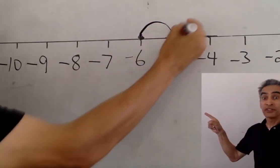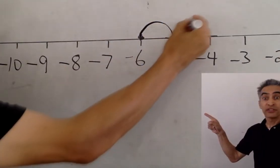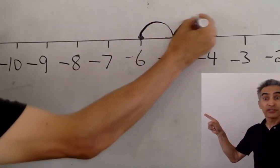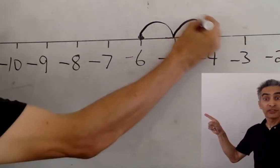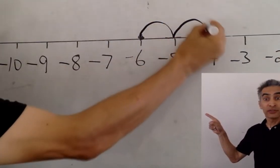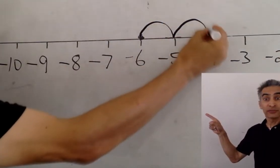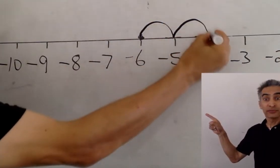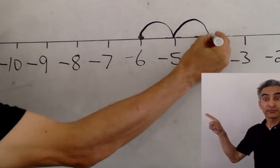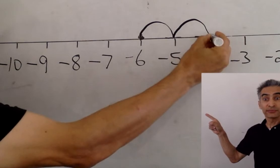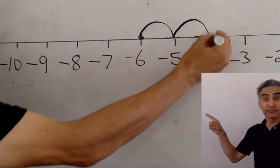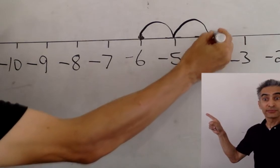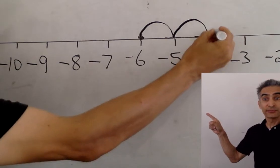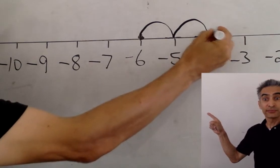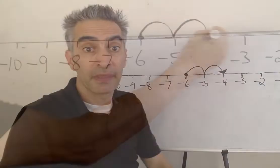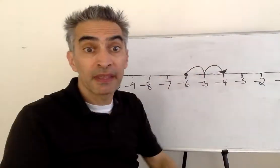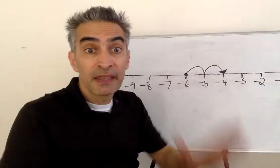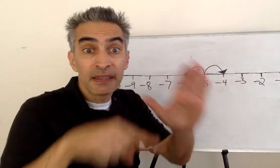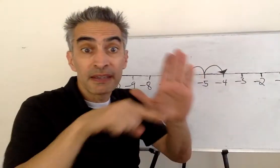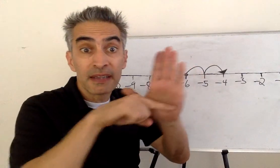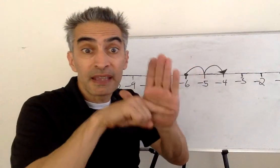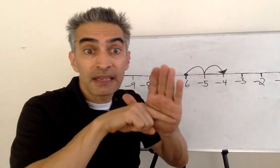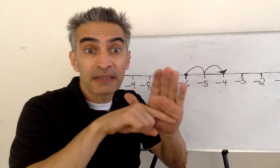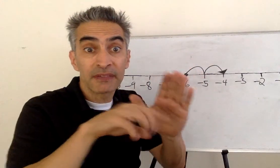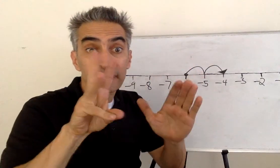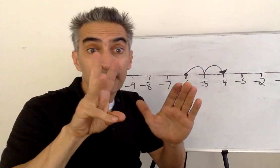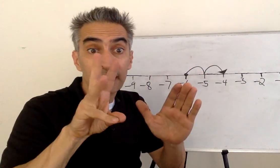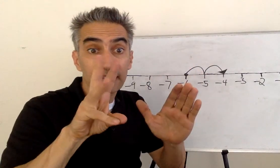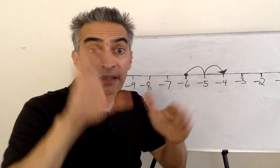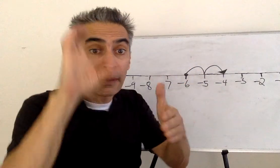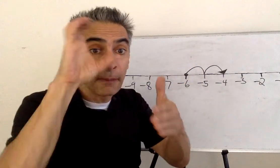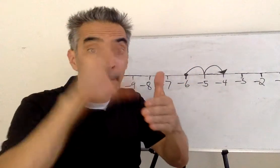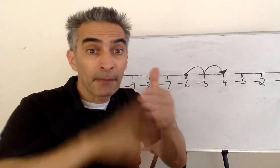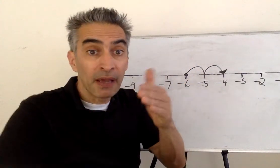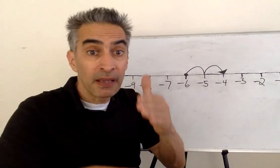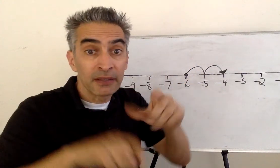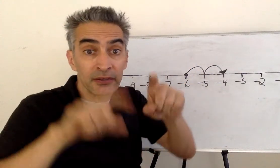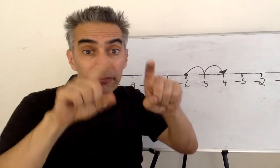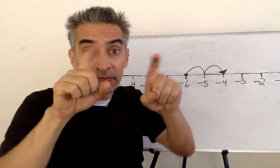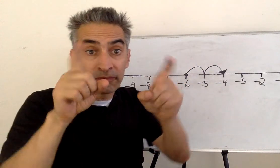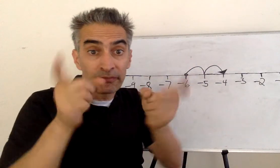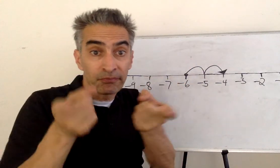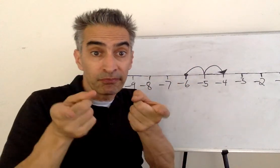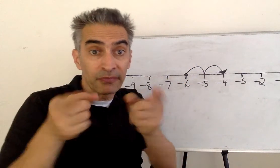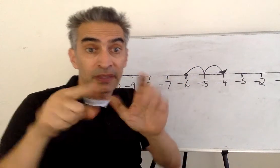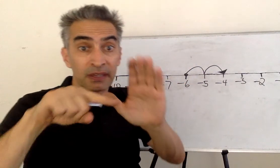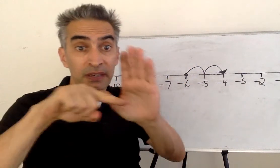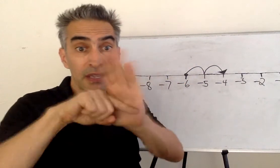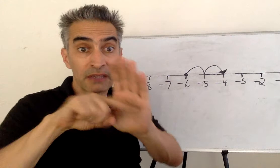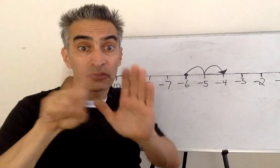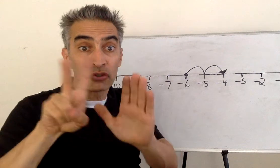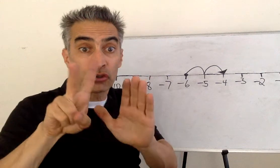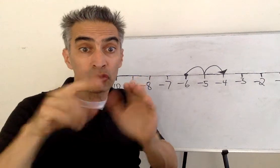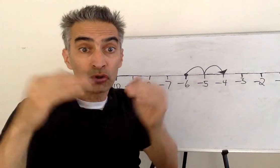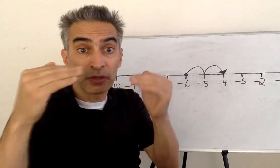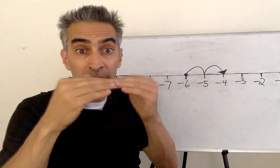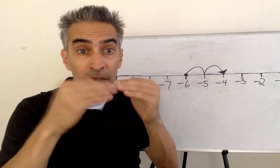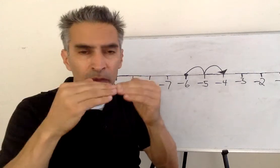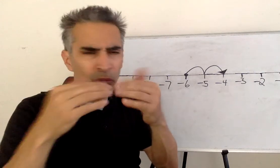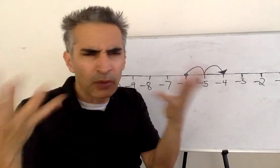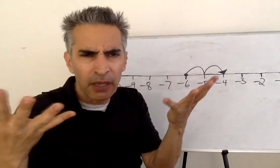1, 2. Negative 6 minus negative 2 equals